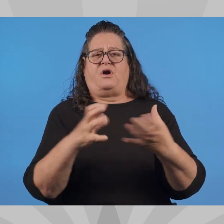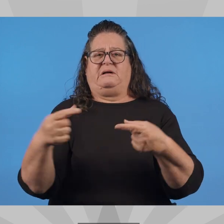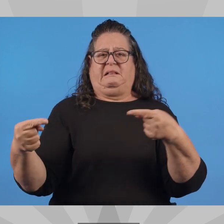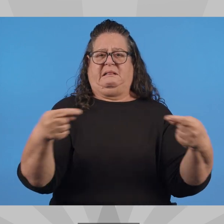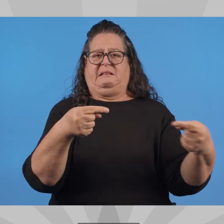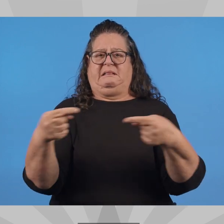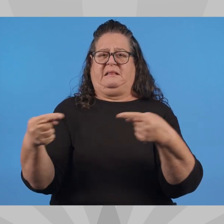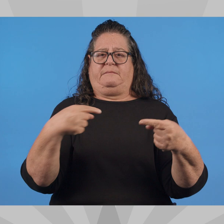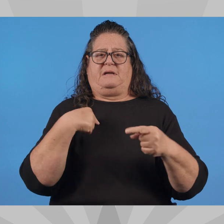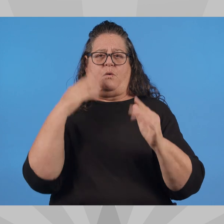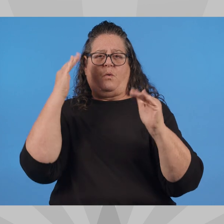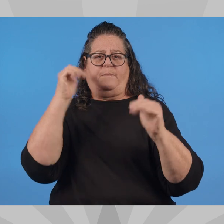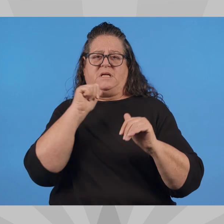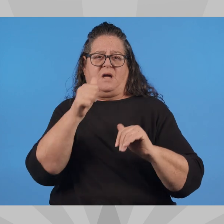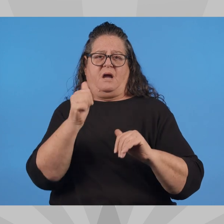I hope not.